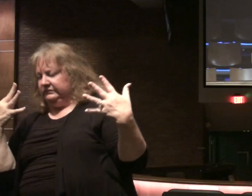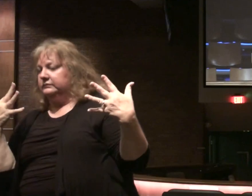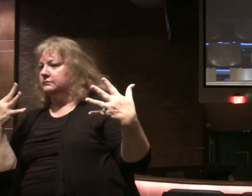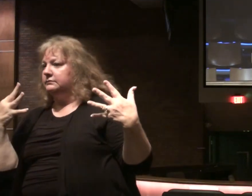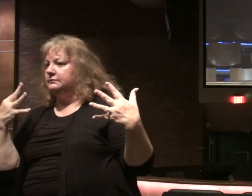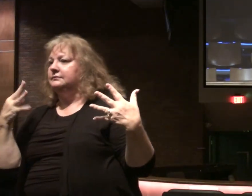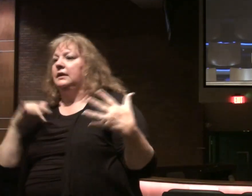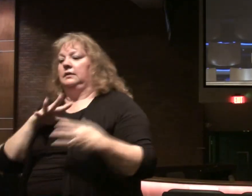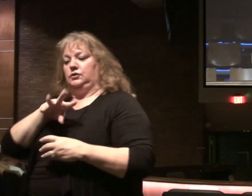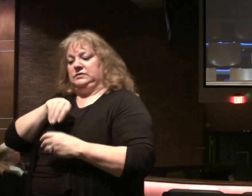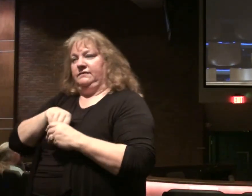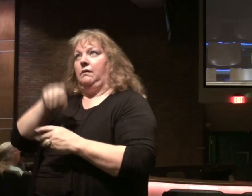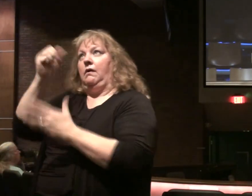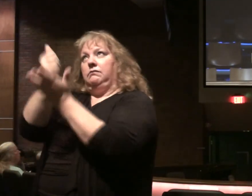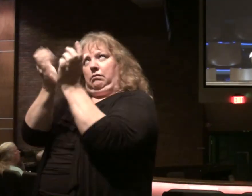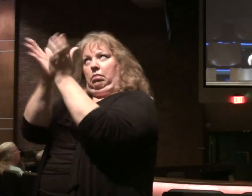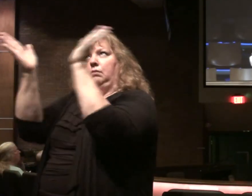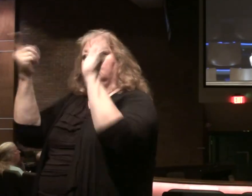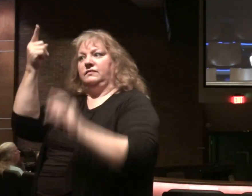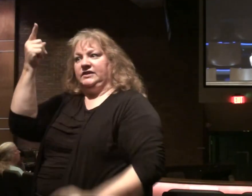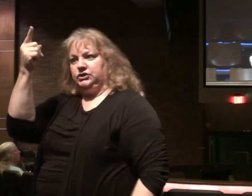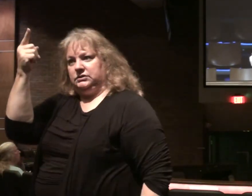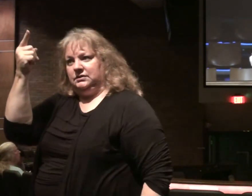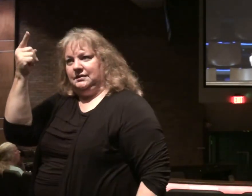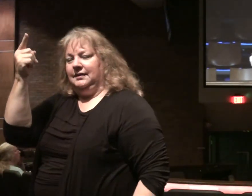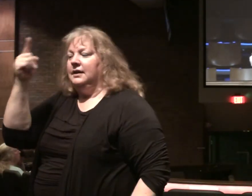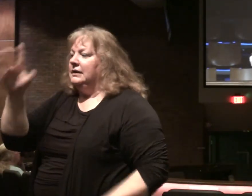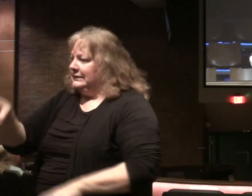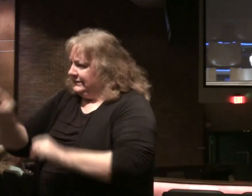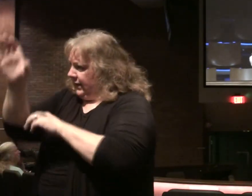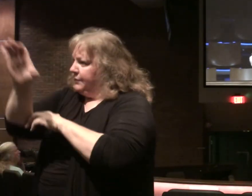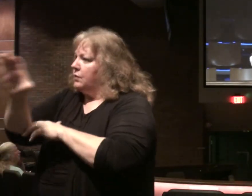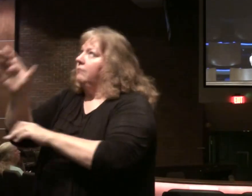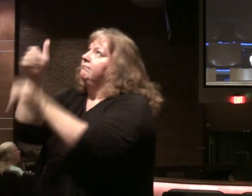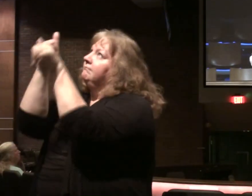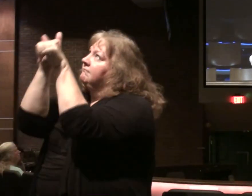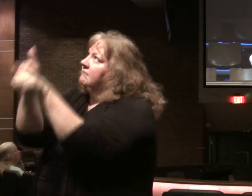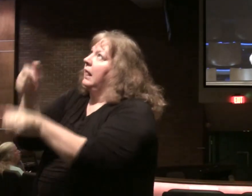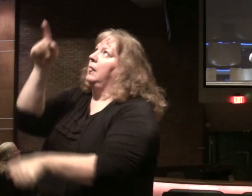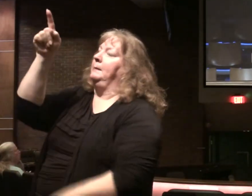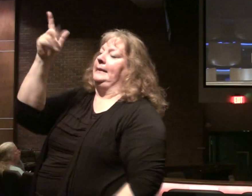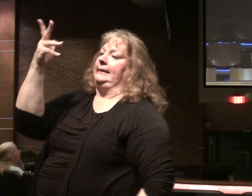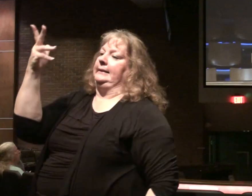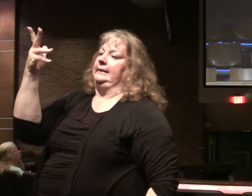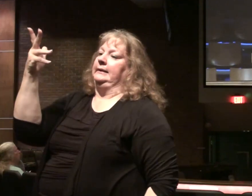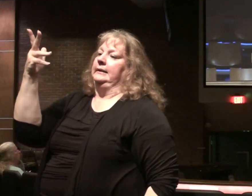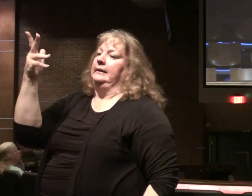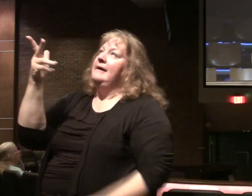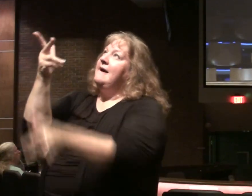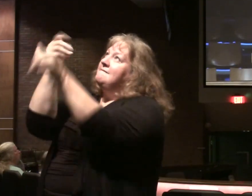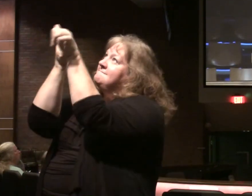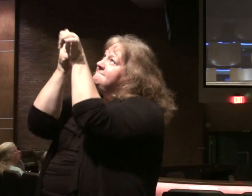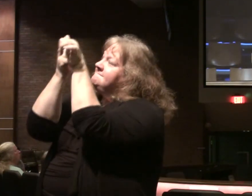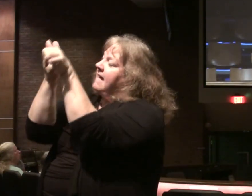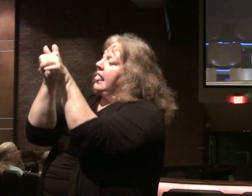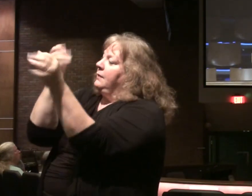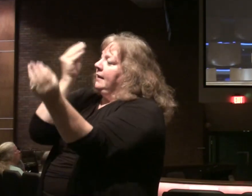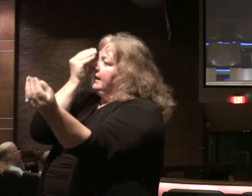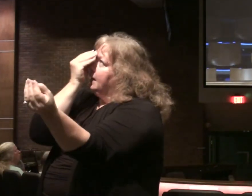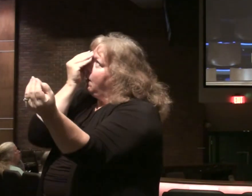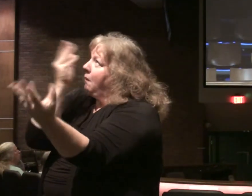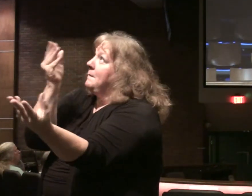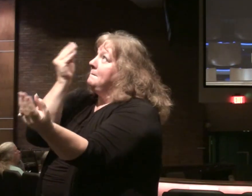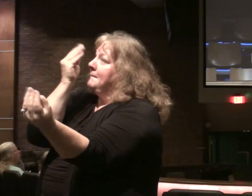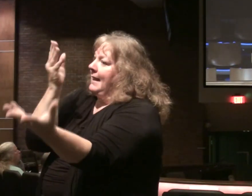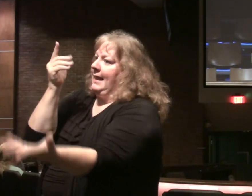That's what is involved in crucifixion as well. You must take up your cross and follow me. You know. It's following Him. And it's obedient. And